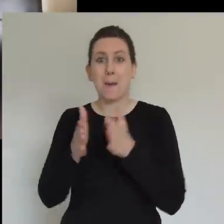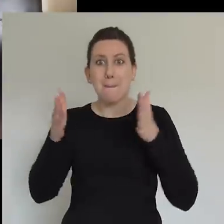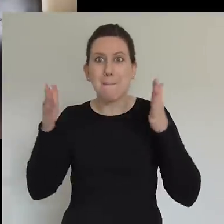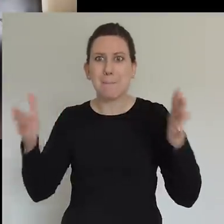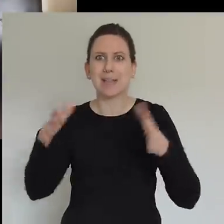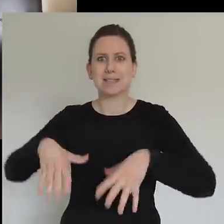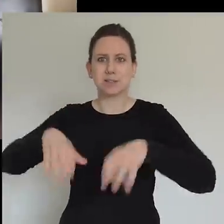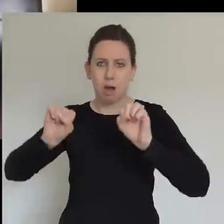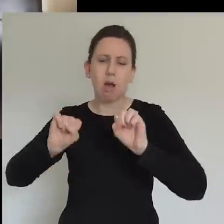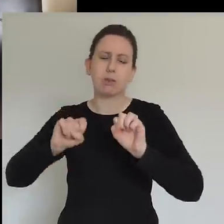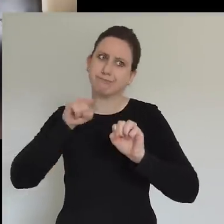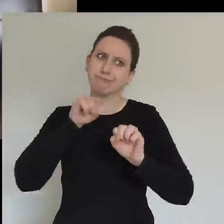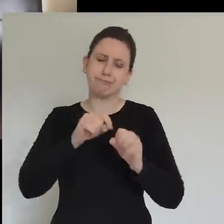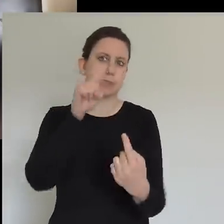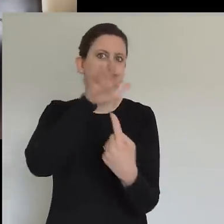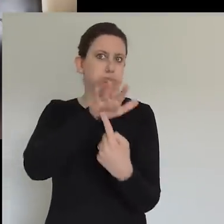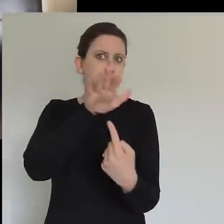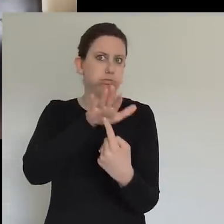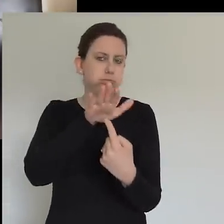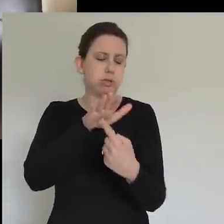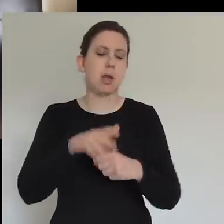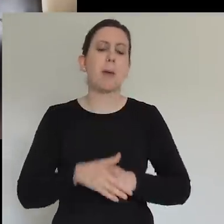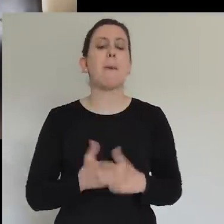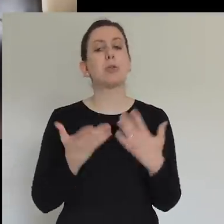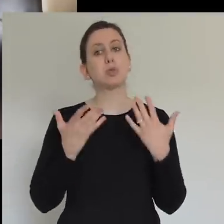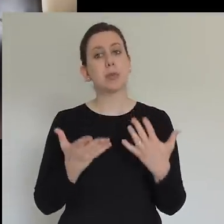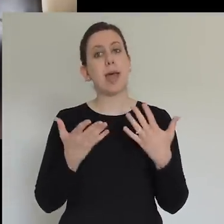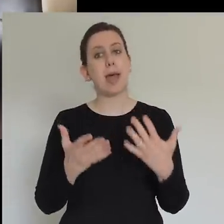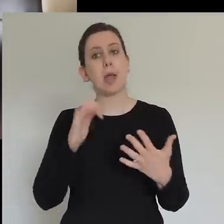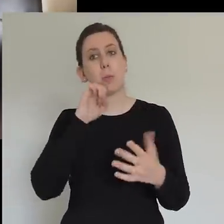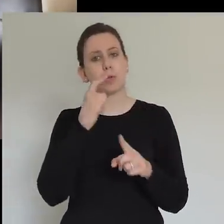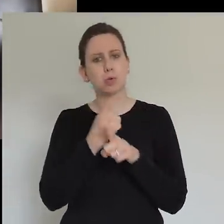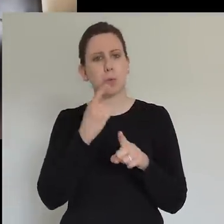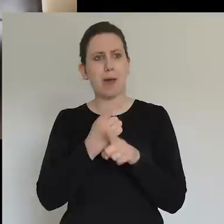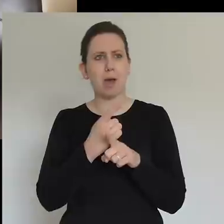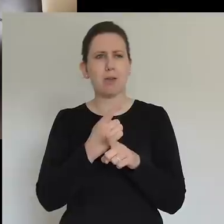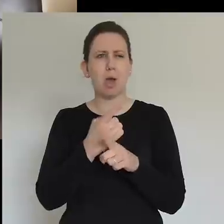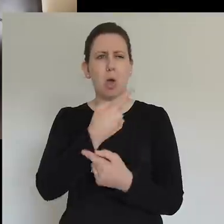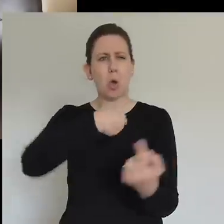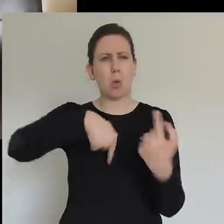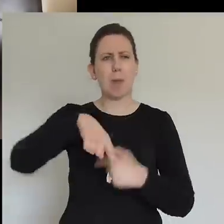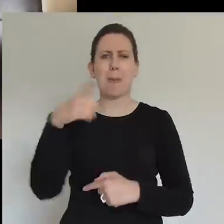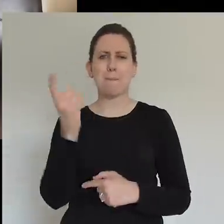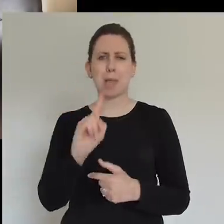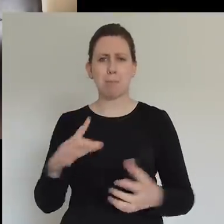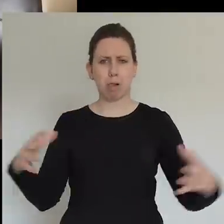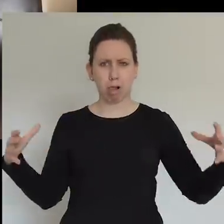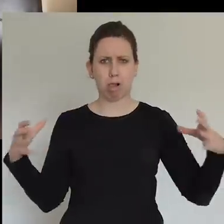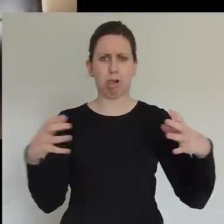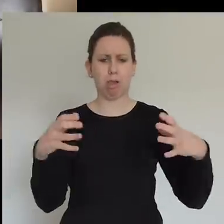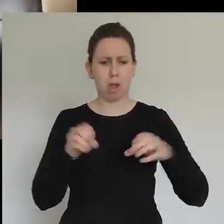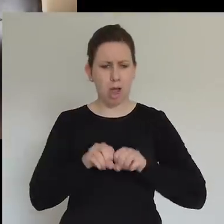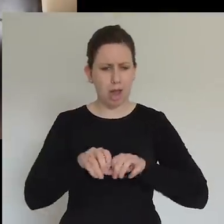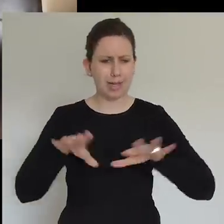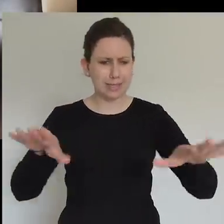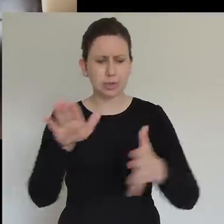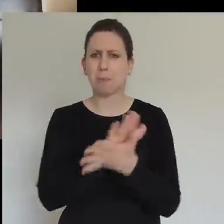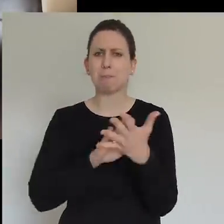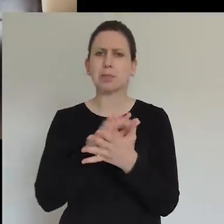dip in a bit into what it means to be an Unleashed people, to go together, to go with others, to be part of a people doing this as one. So